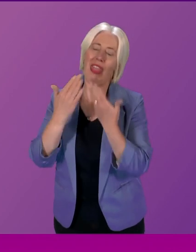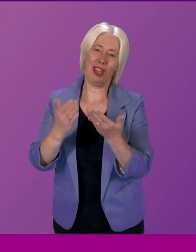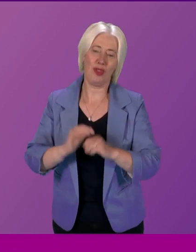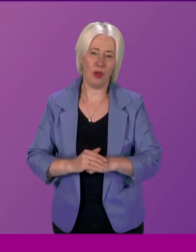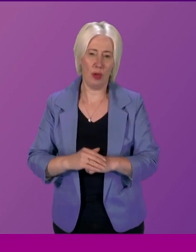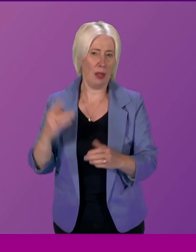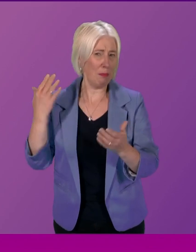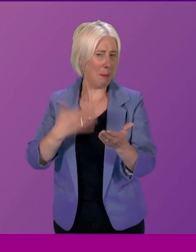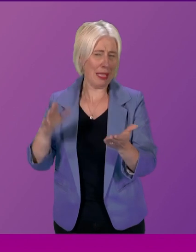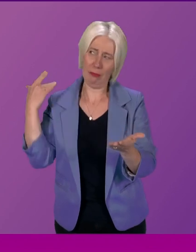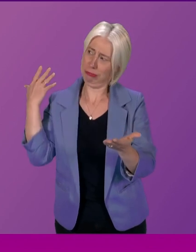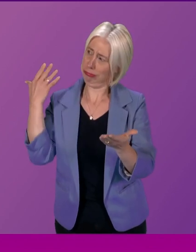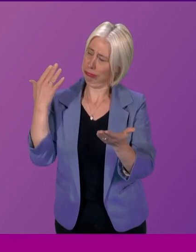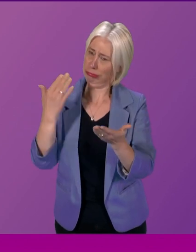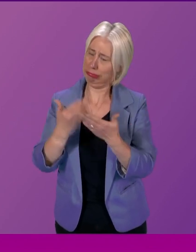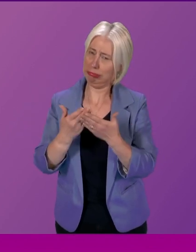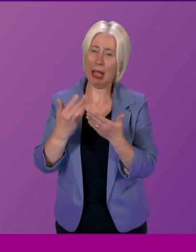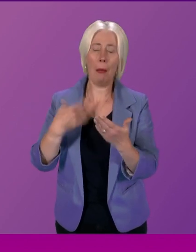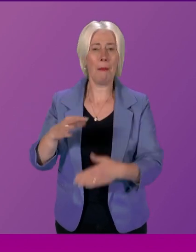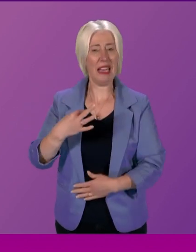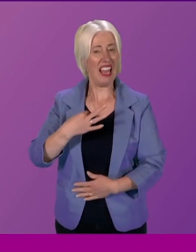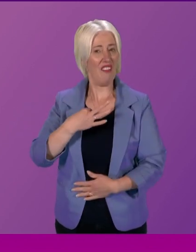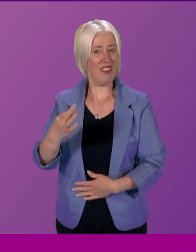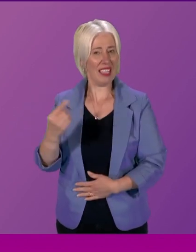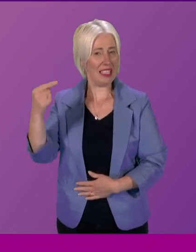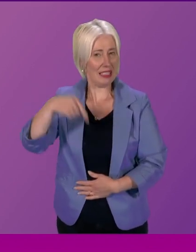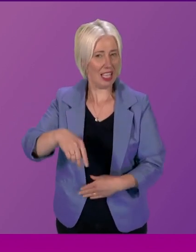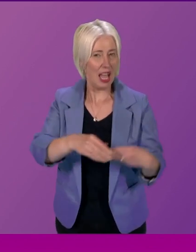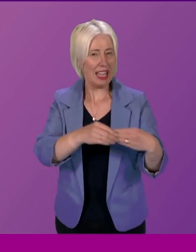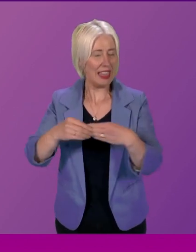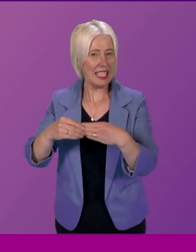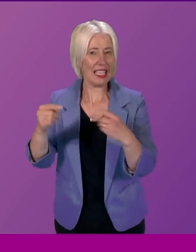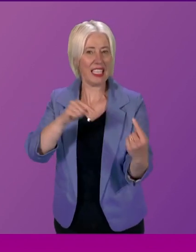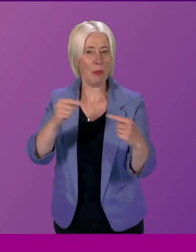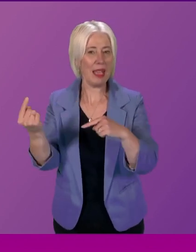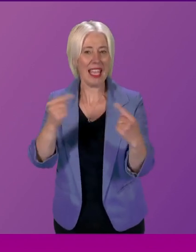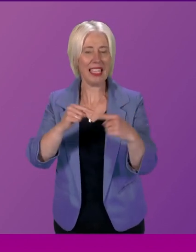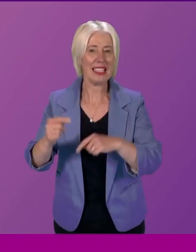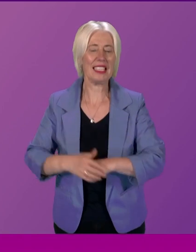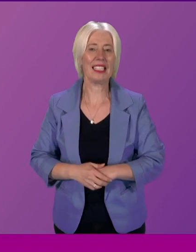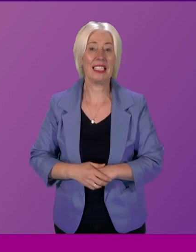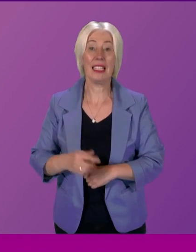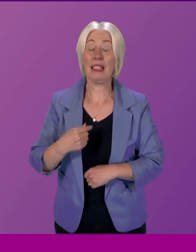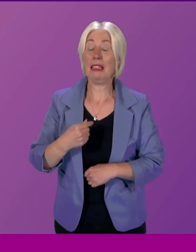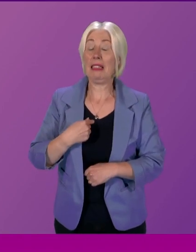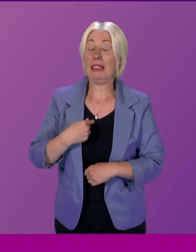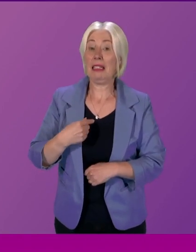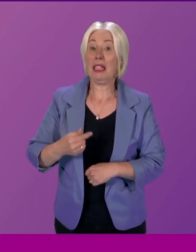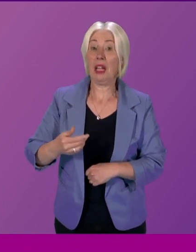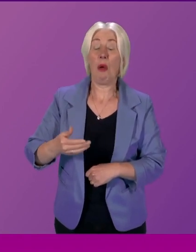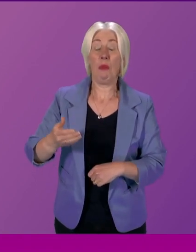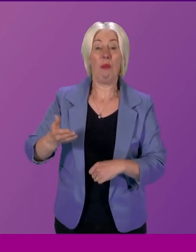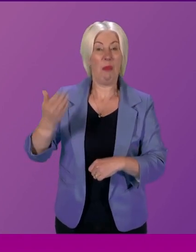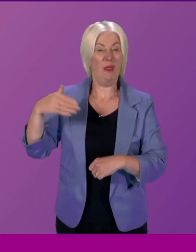considerable time since I've been invited to lead a debate in what in my salad days in this Parliament, David